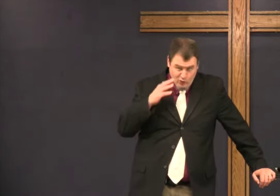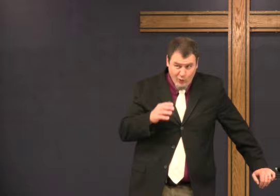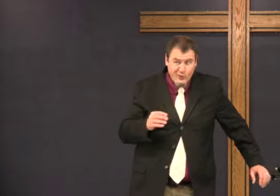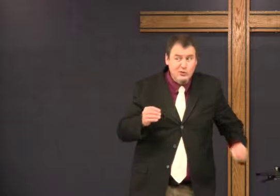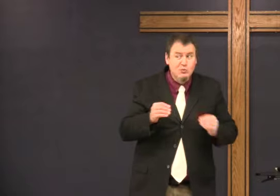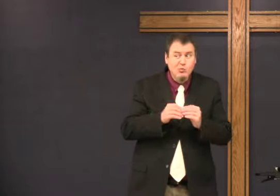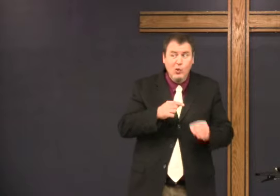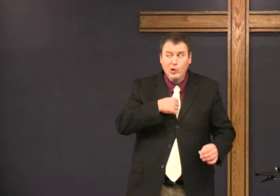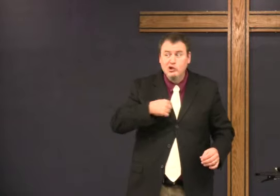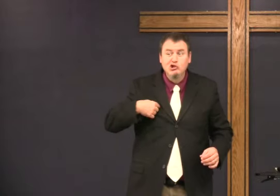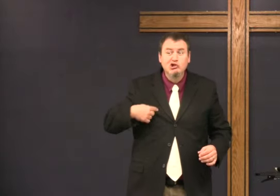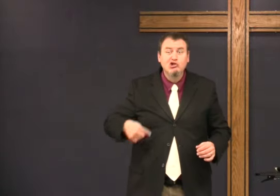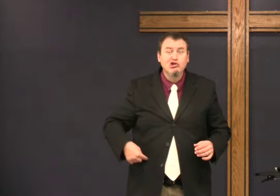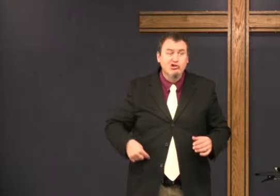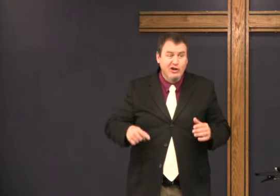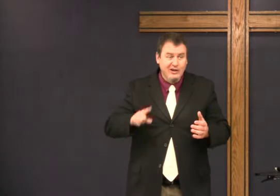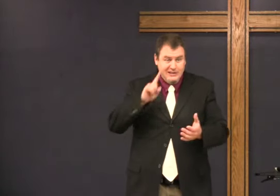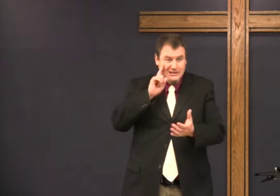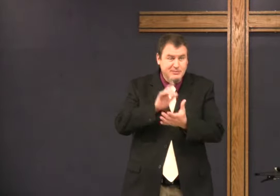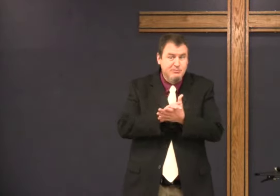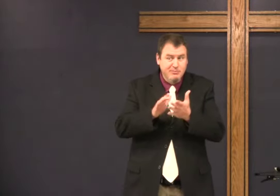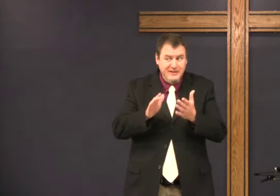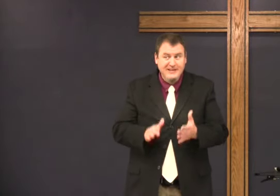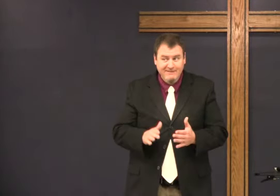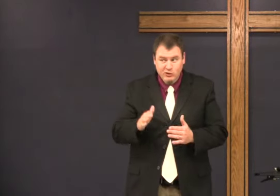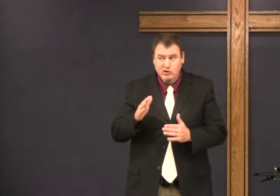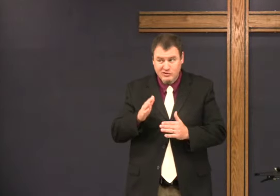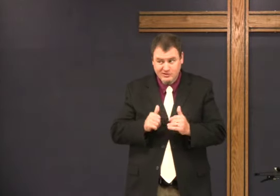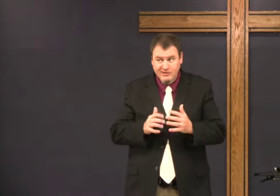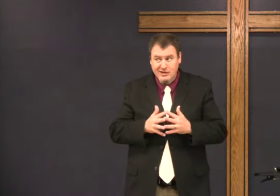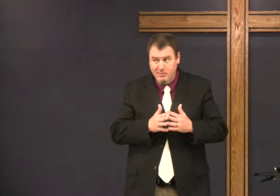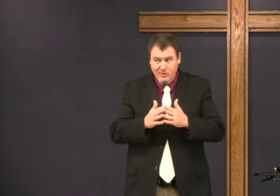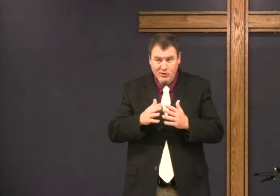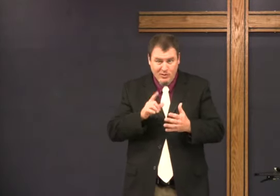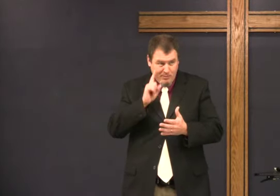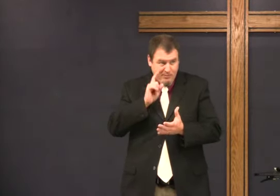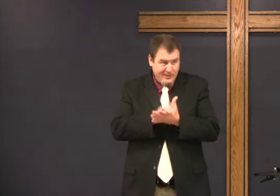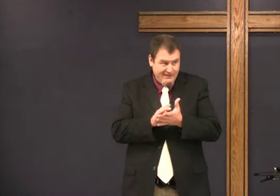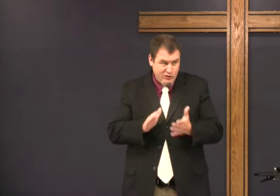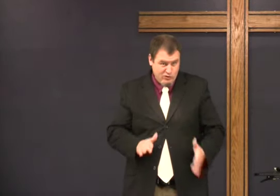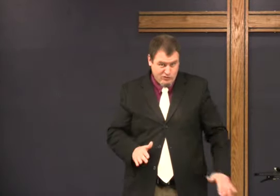Do you know that there are more Chinese believers than American believers?